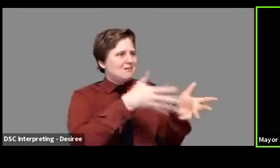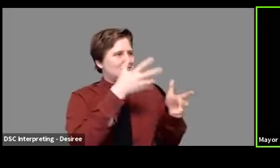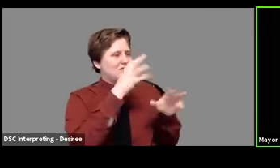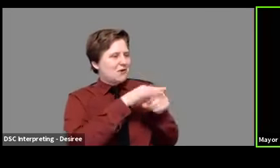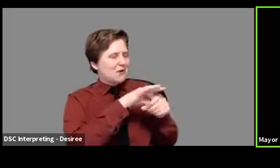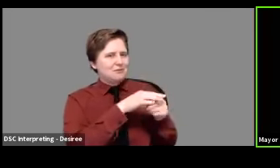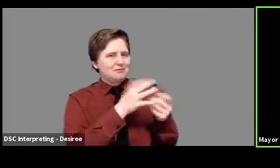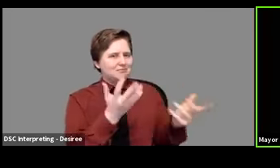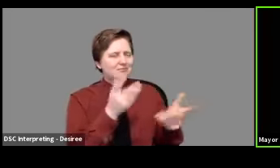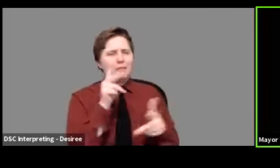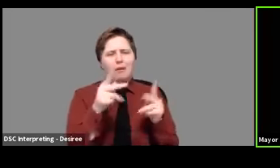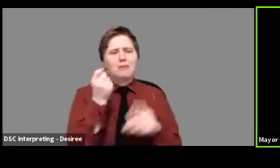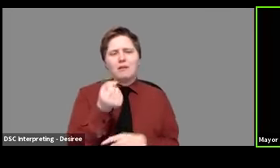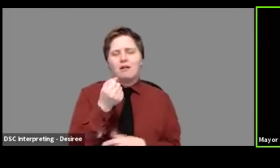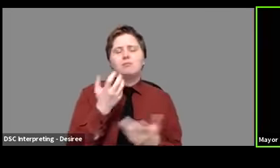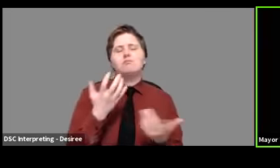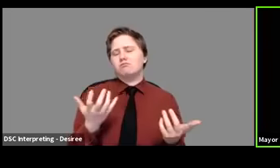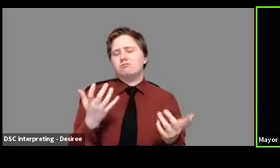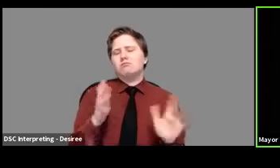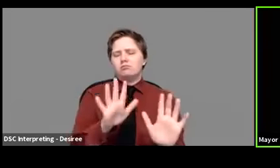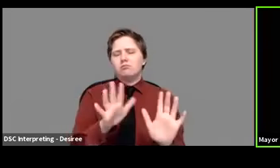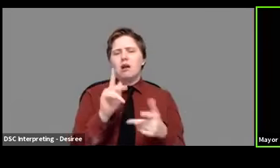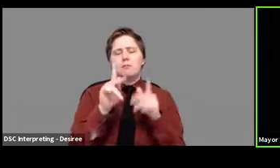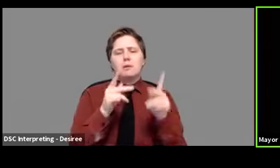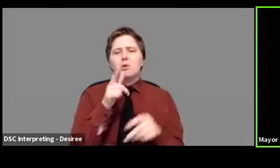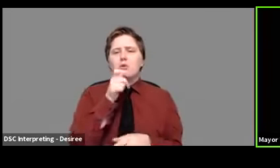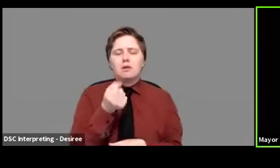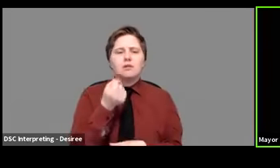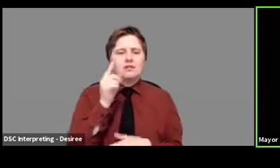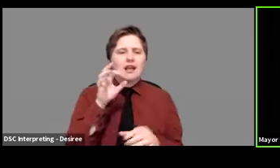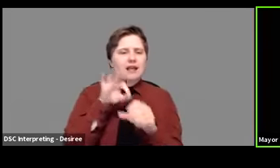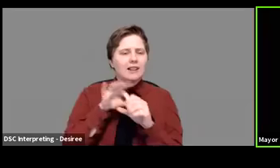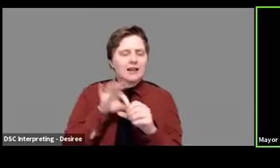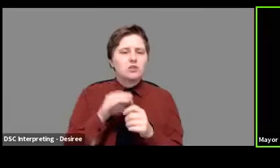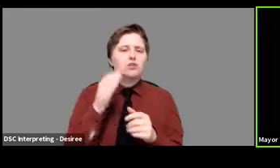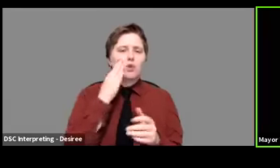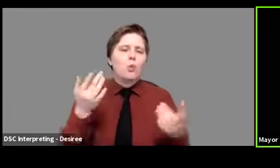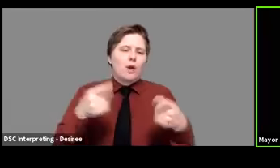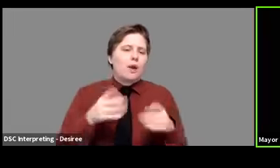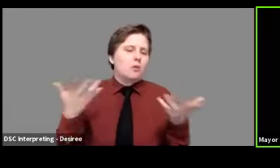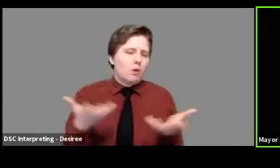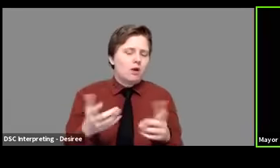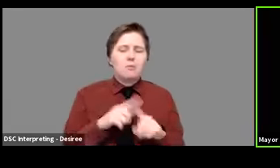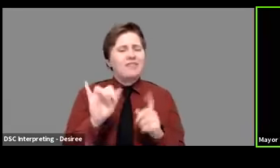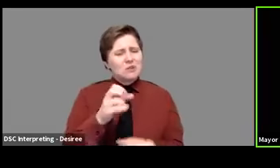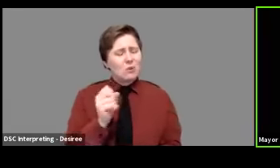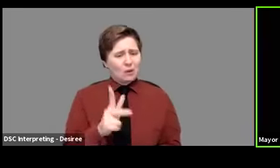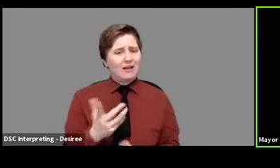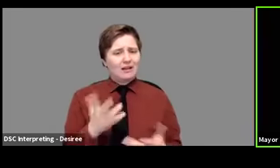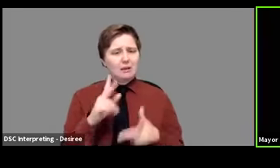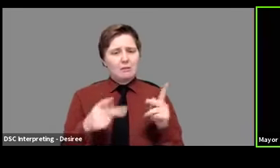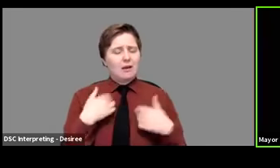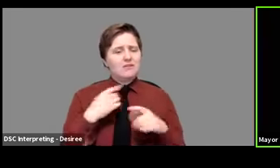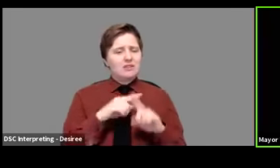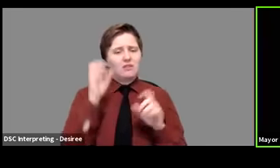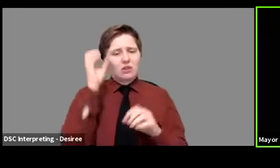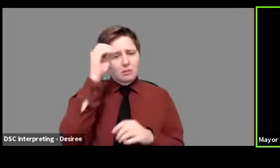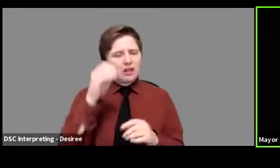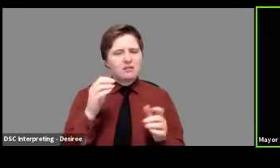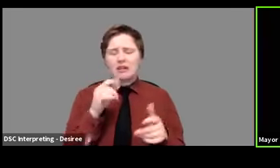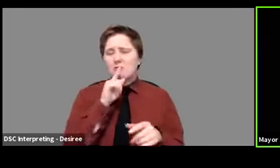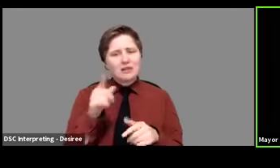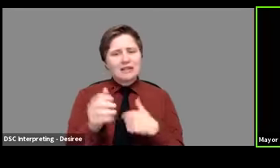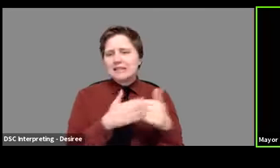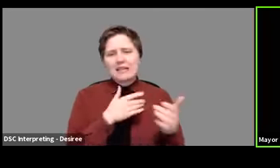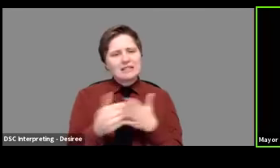I think people who understand the lack of this people who understand elections know what happened, but it's okay. People have different opinions. It just, this just doesn't